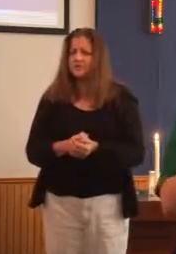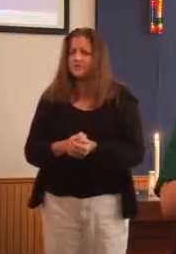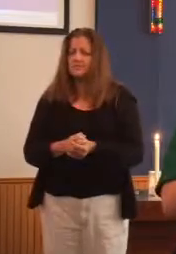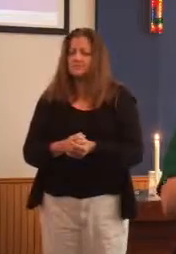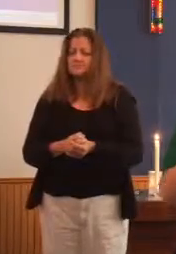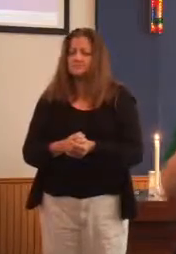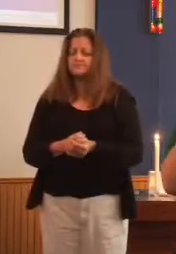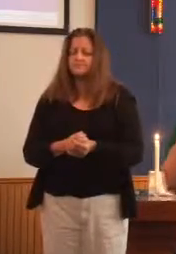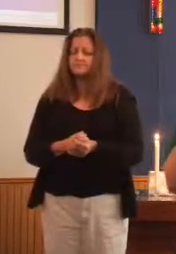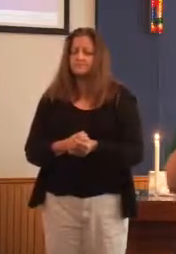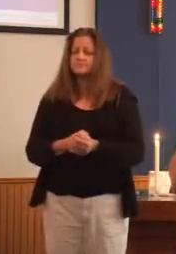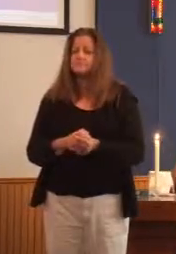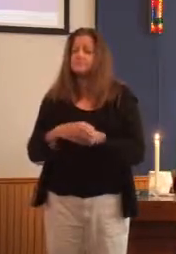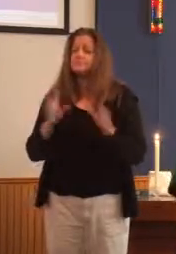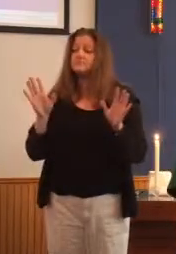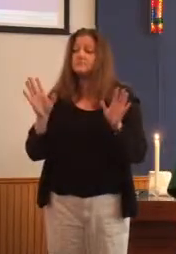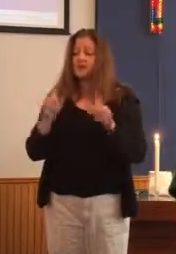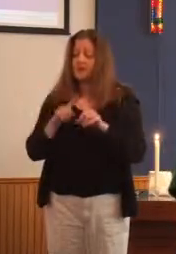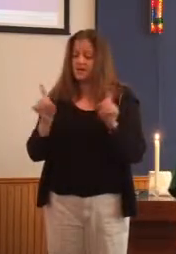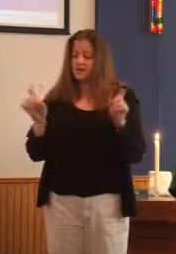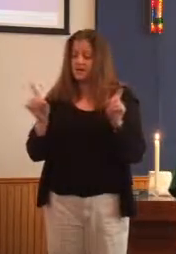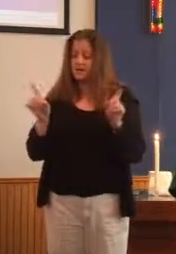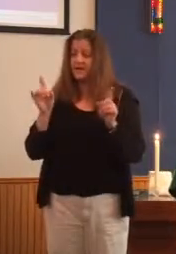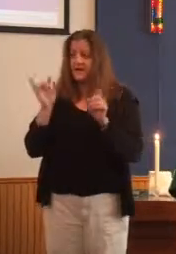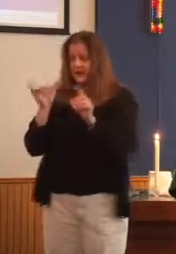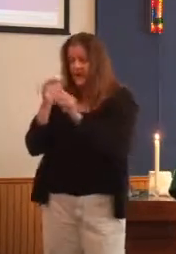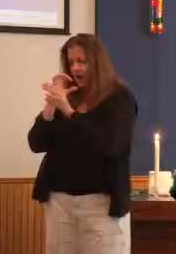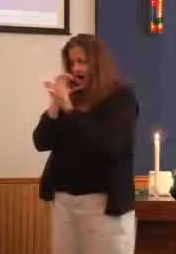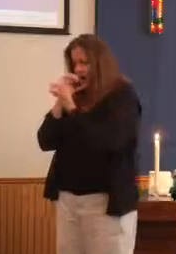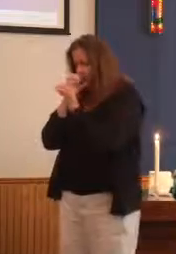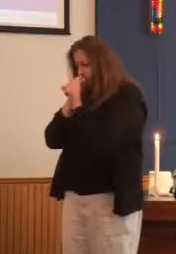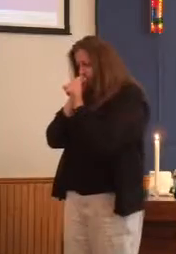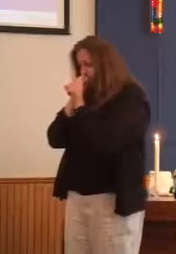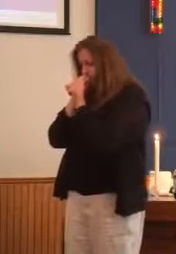Unless keeping that confidence would hurt someone,